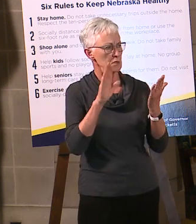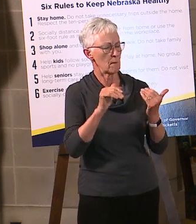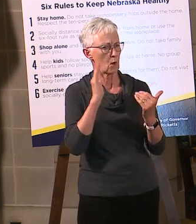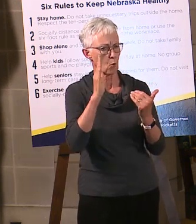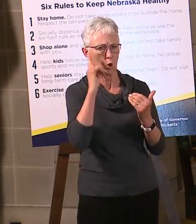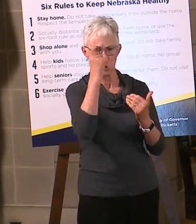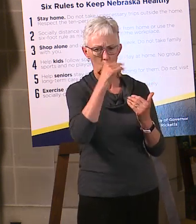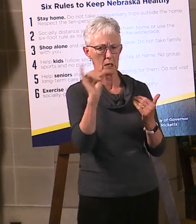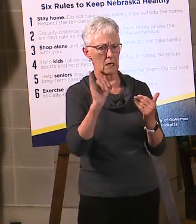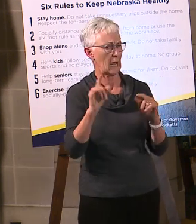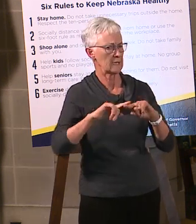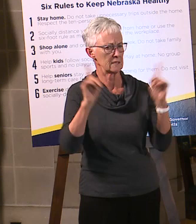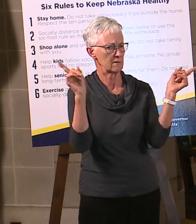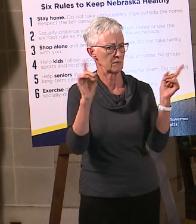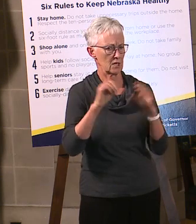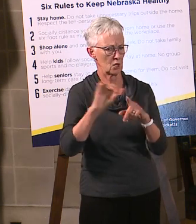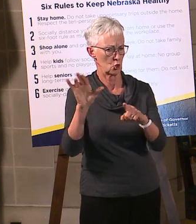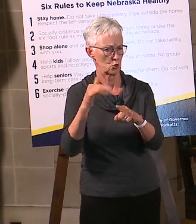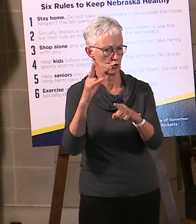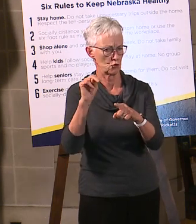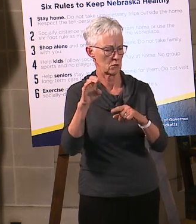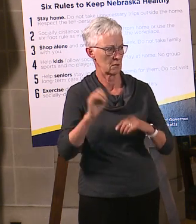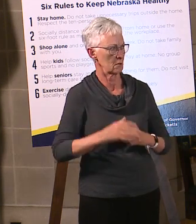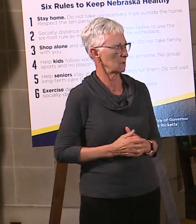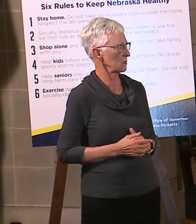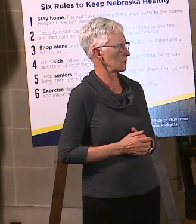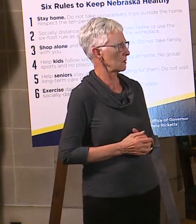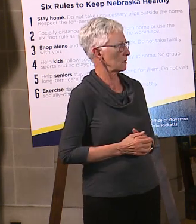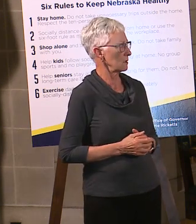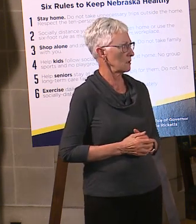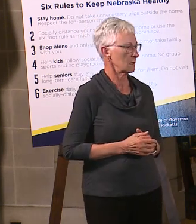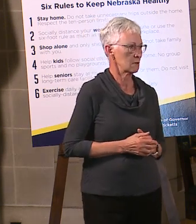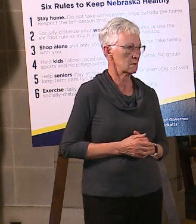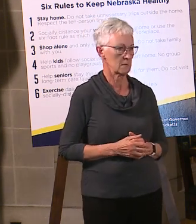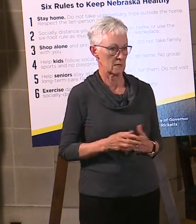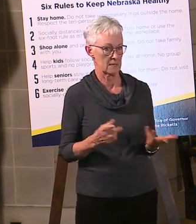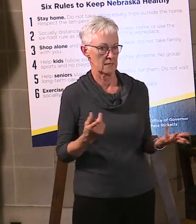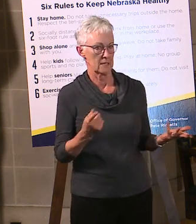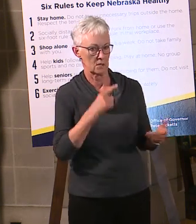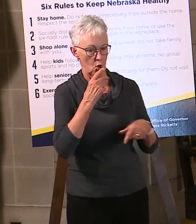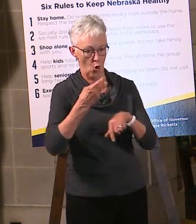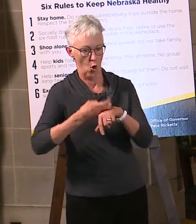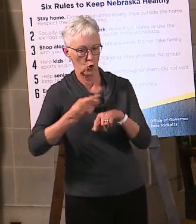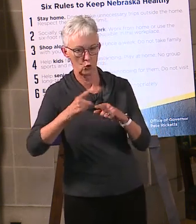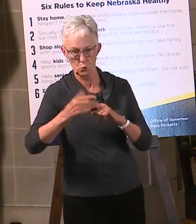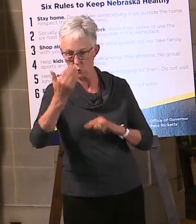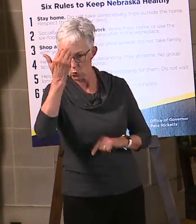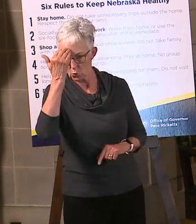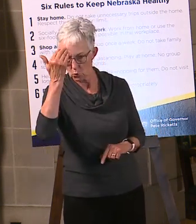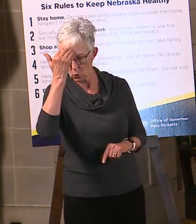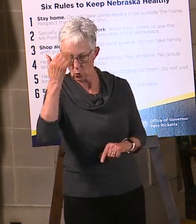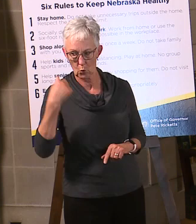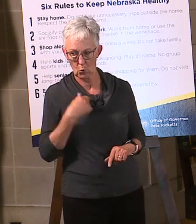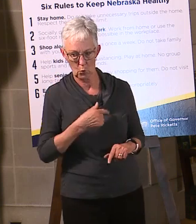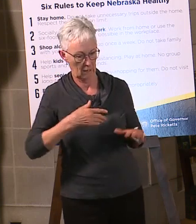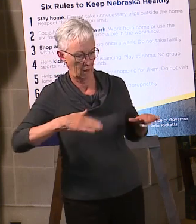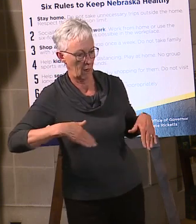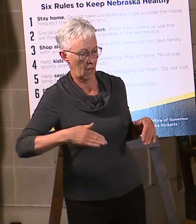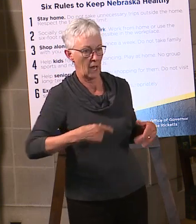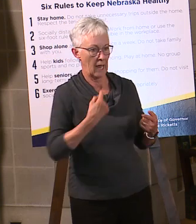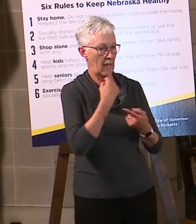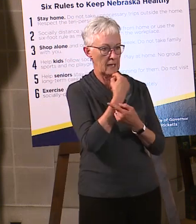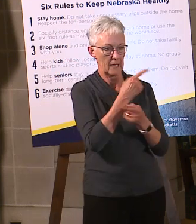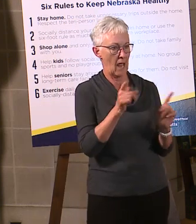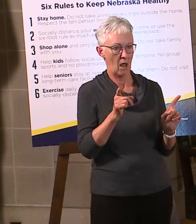Well, again, it's going to be difficult to know what a survey may look like given that we still even haven't announced what our changes for June are going to be. So